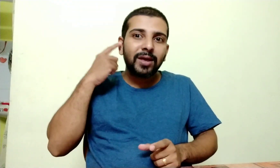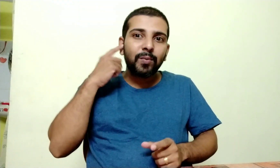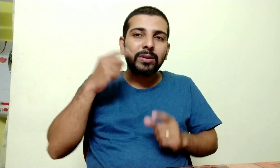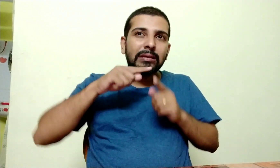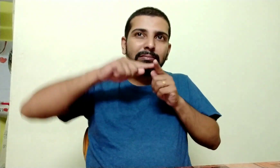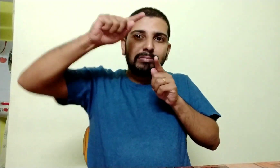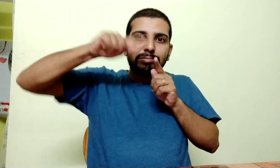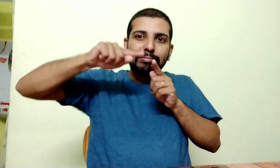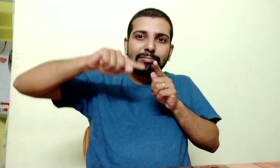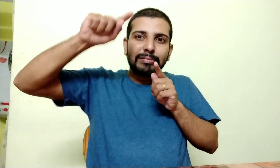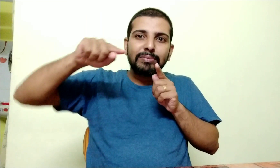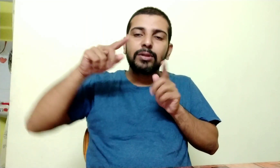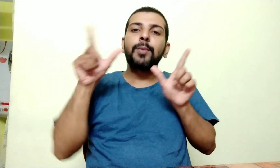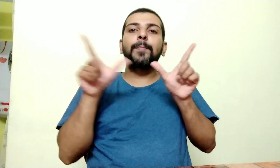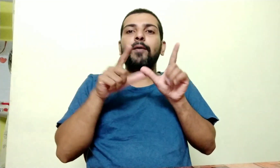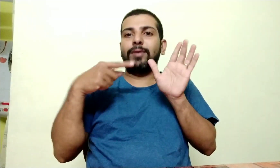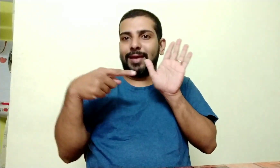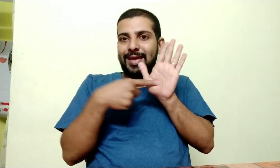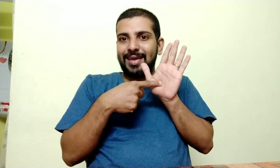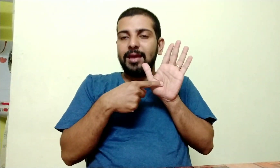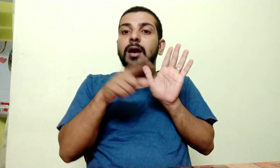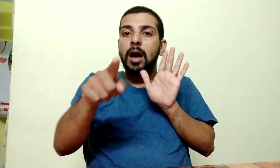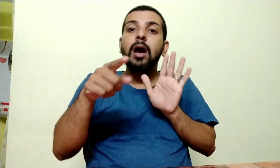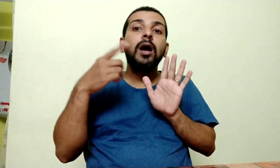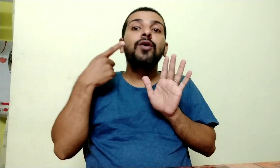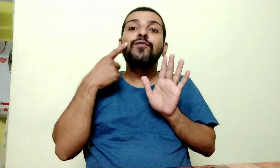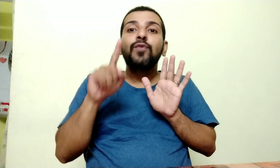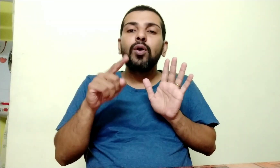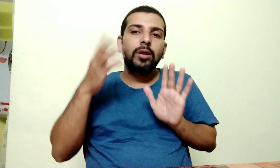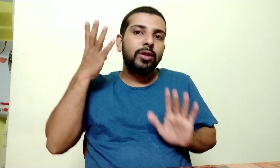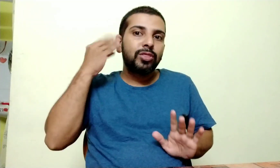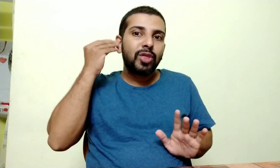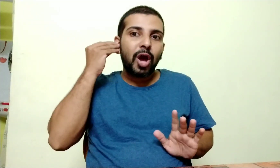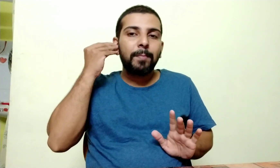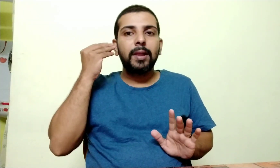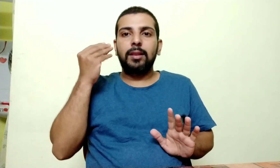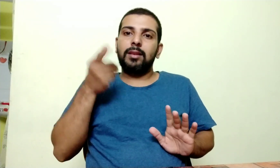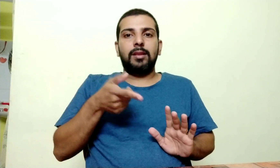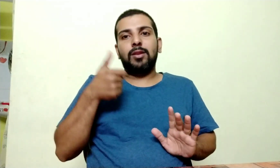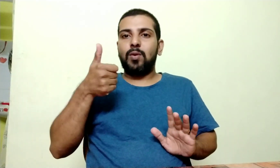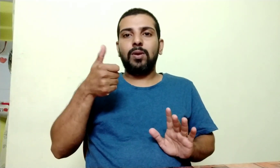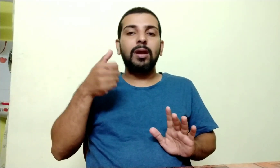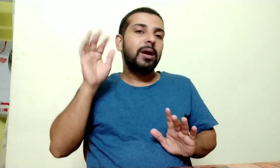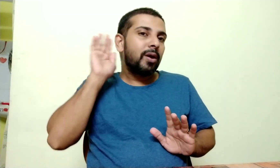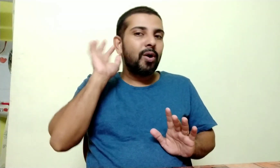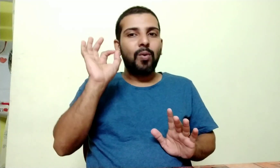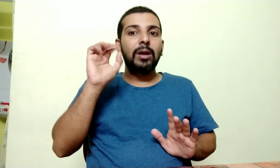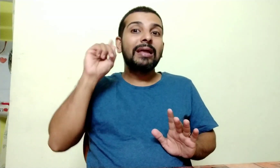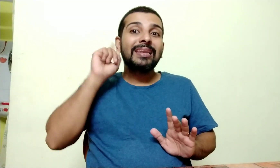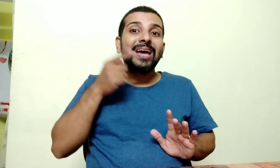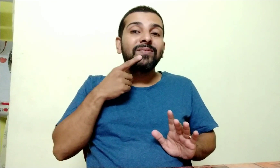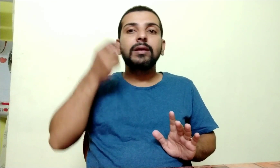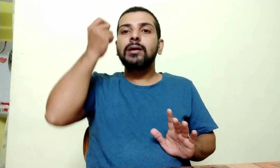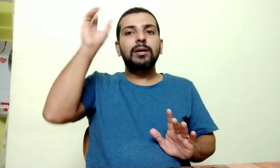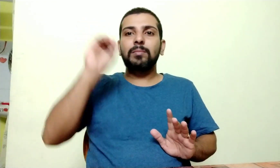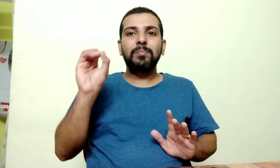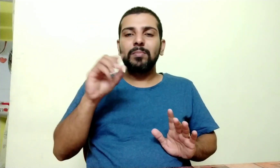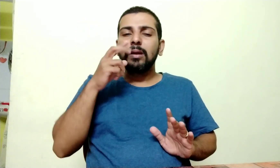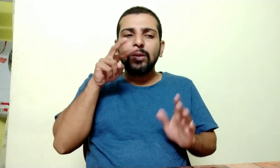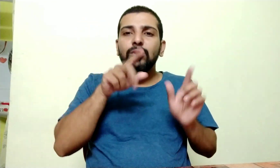where all this began Just not again Oh, you see the light until the